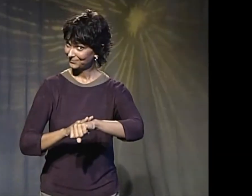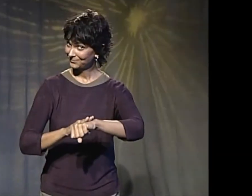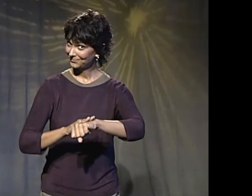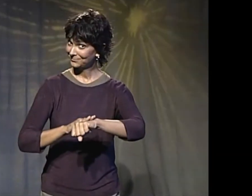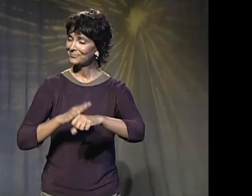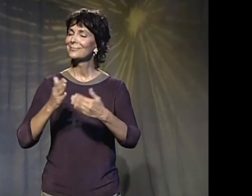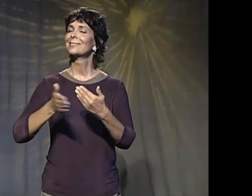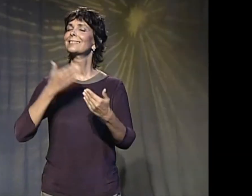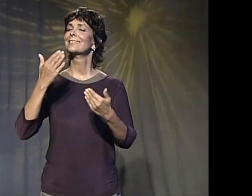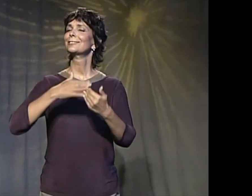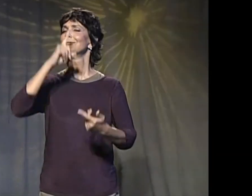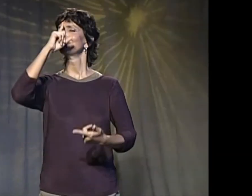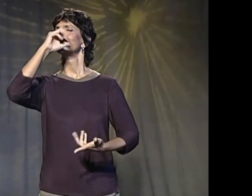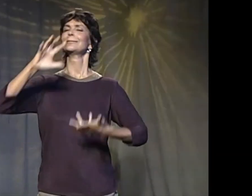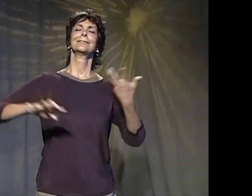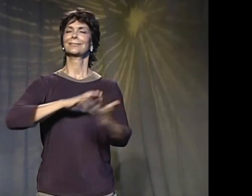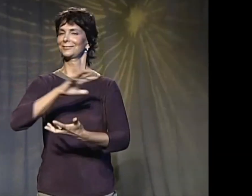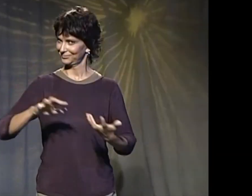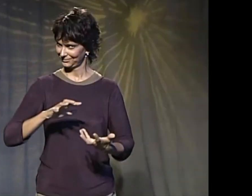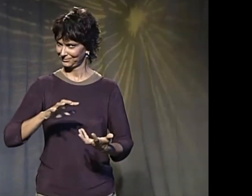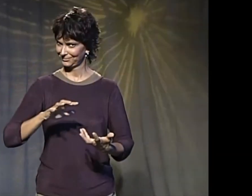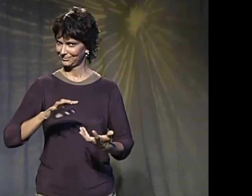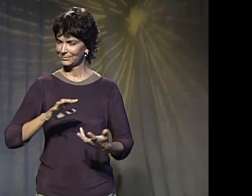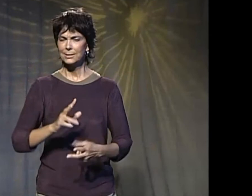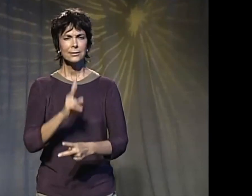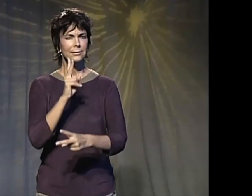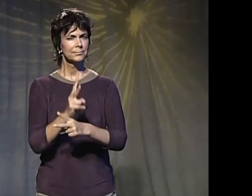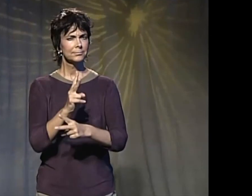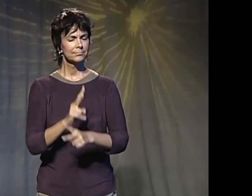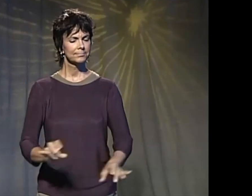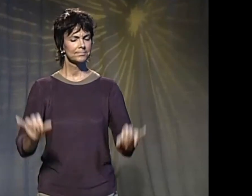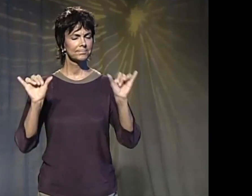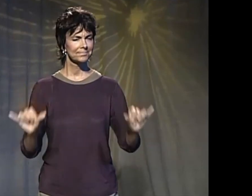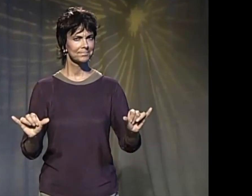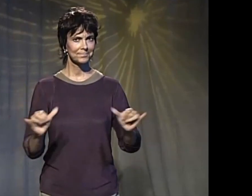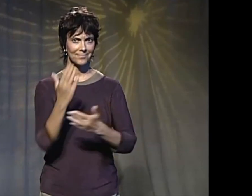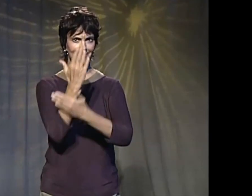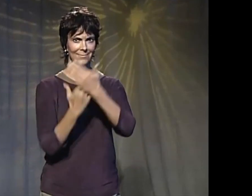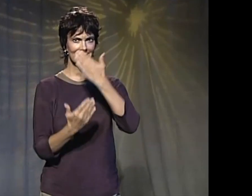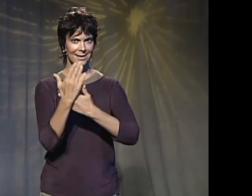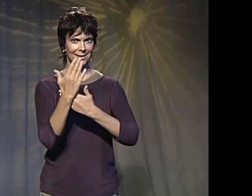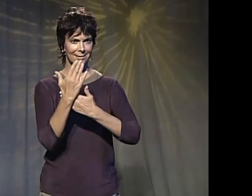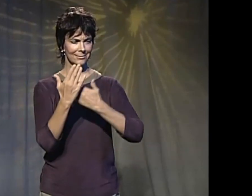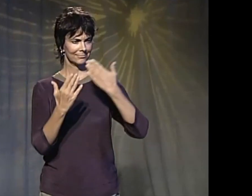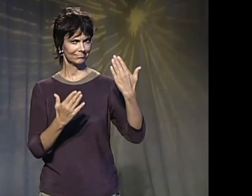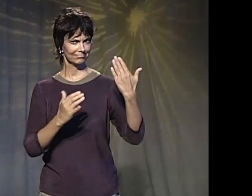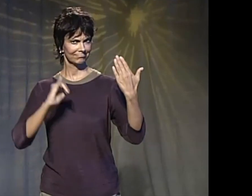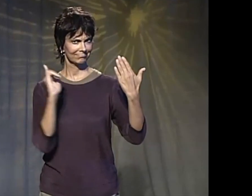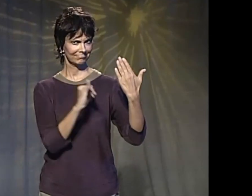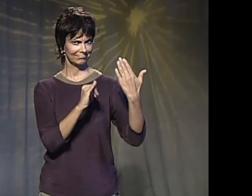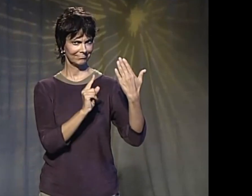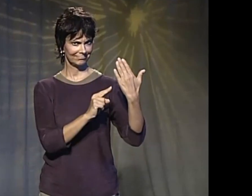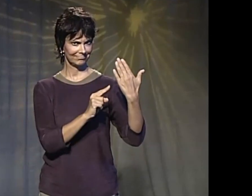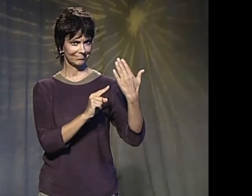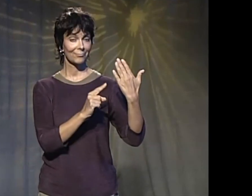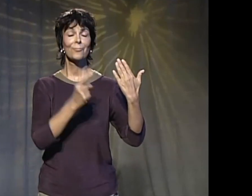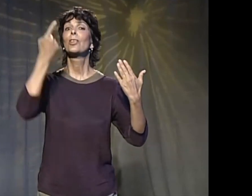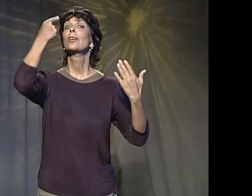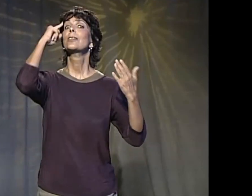Now, a word of warning, it's easy to get confused. You need to keep that weak hand there.